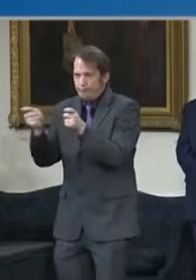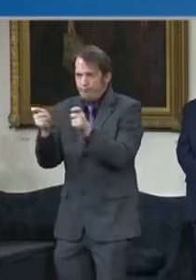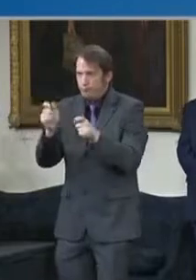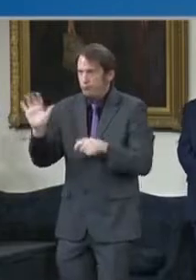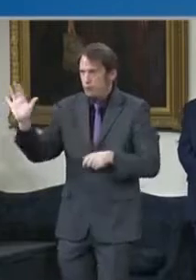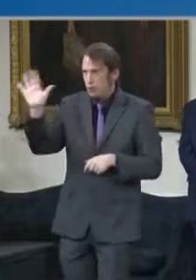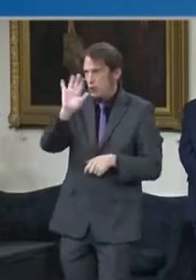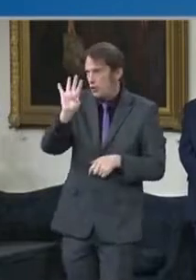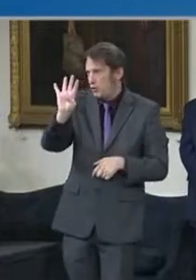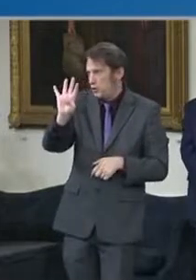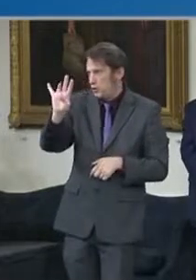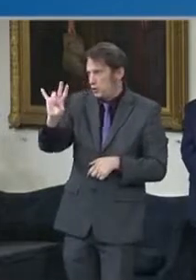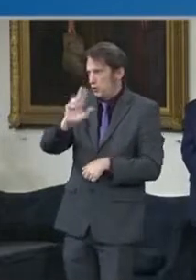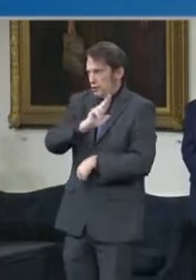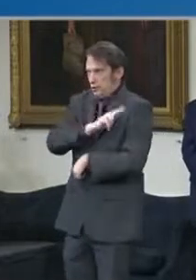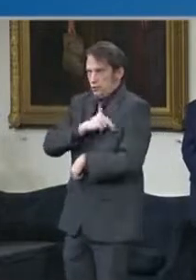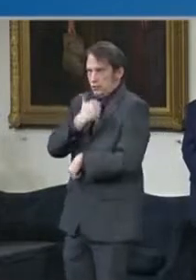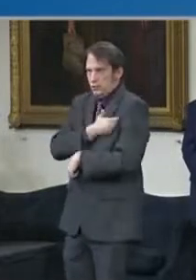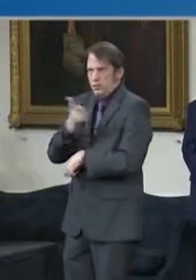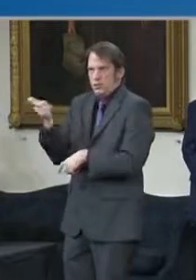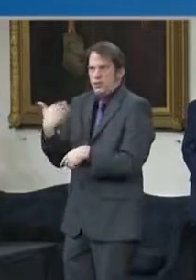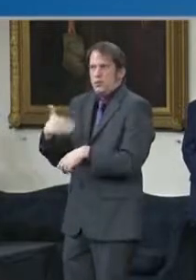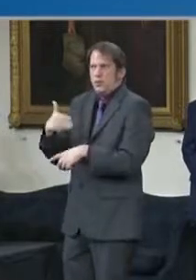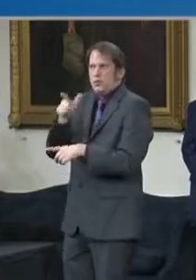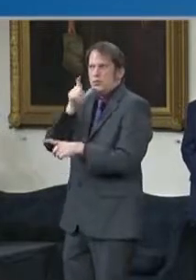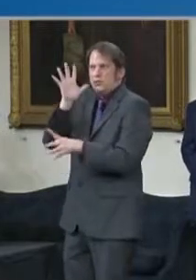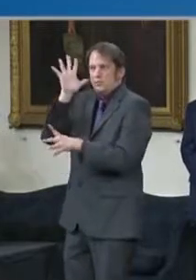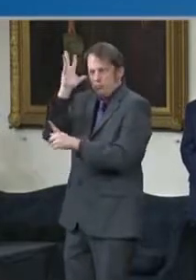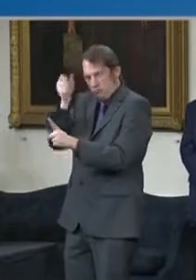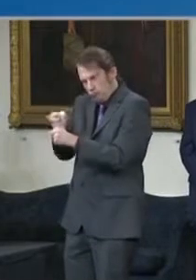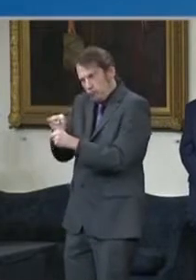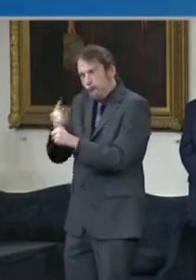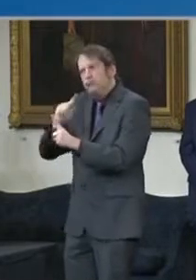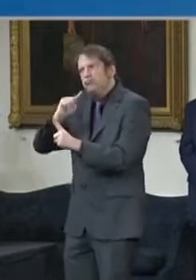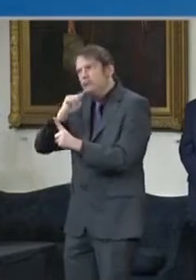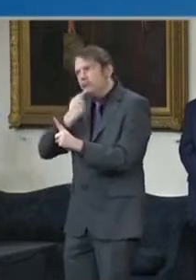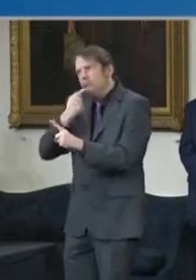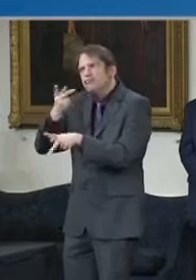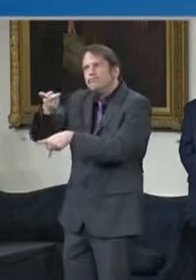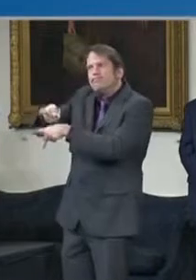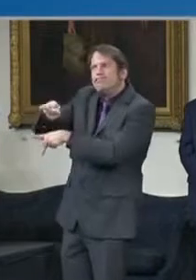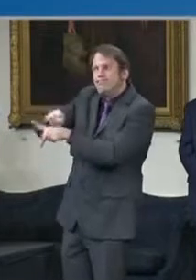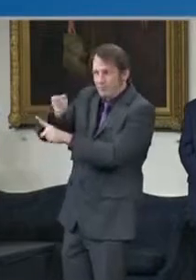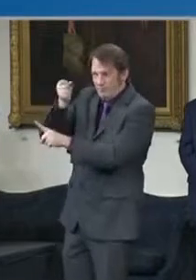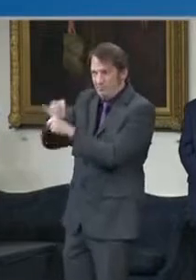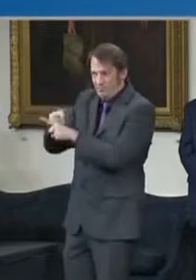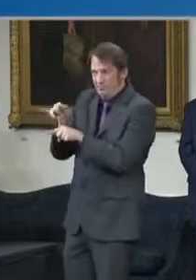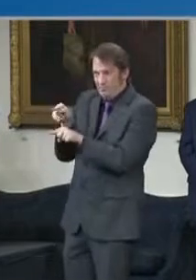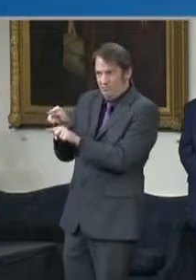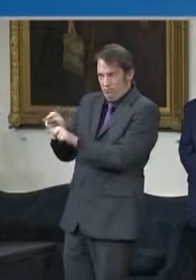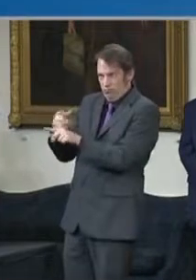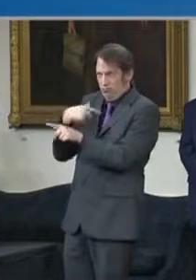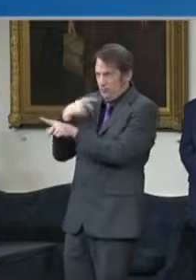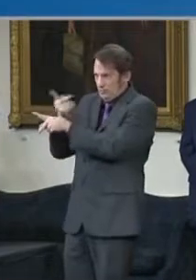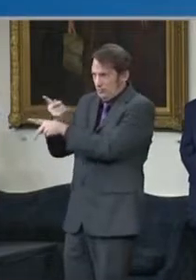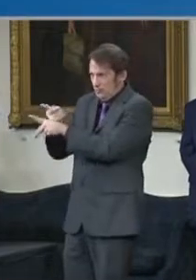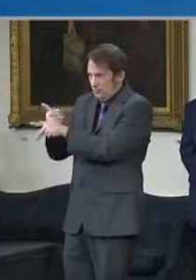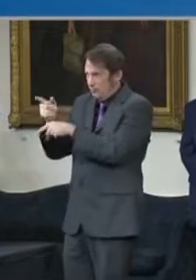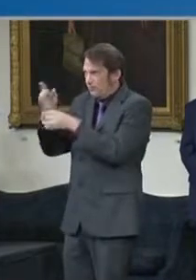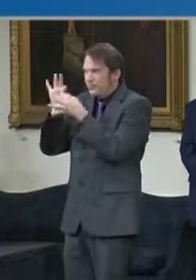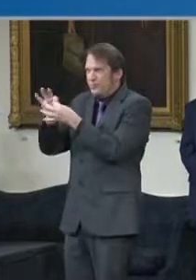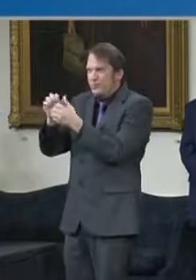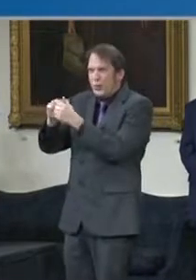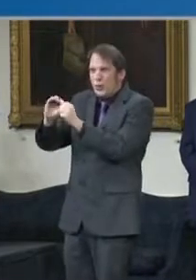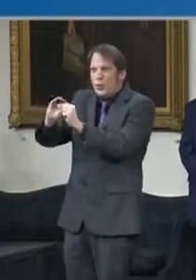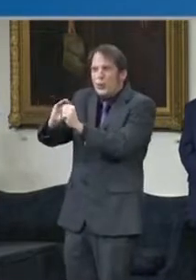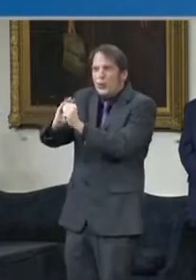hospitals have been providing care to COVID and frankly, lots of non COVID medical need throughout the past year and are truly heroes. And